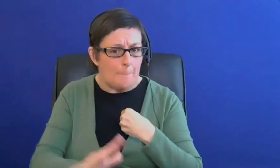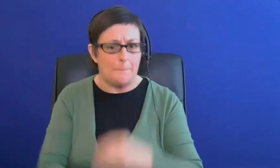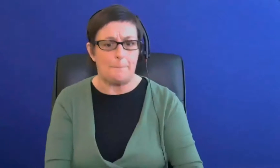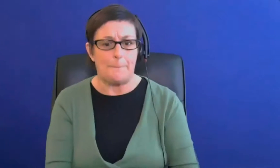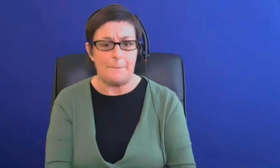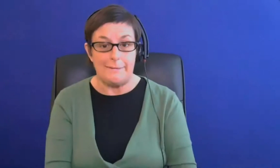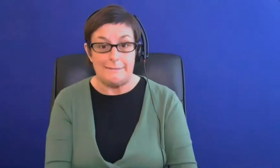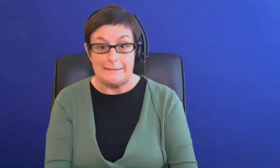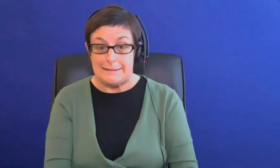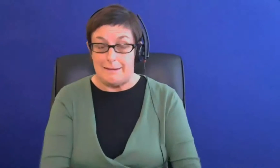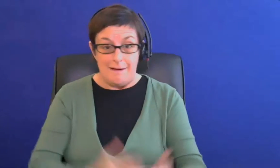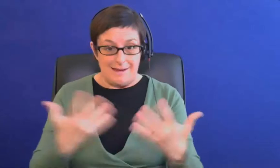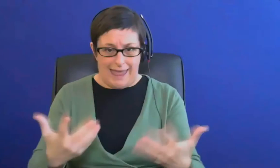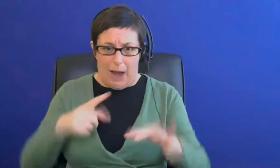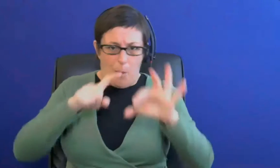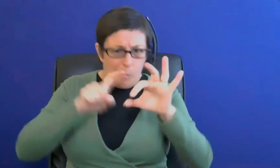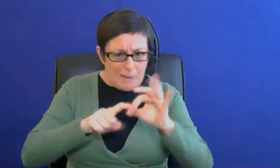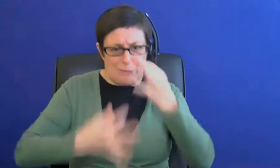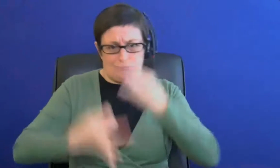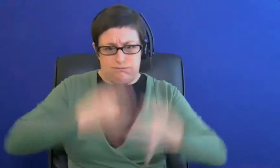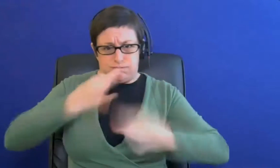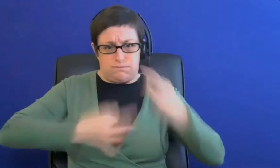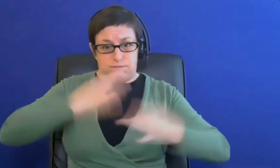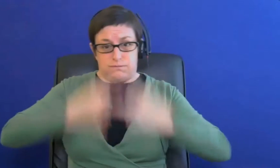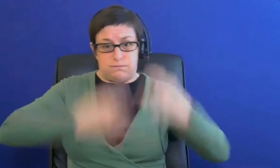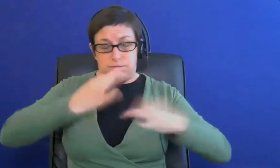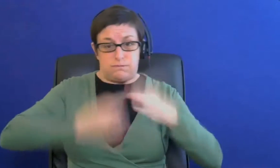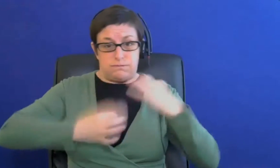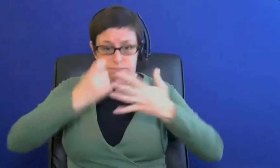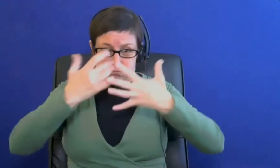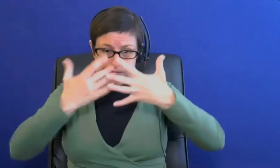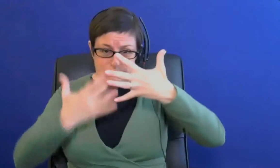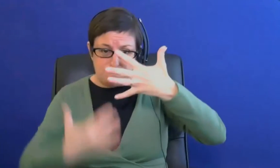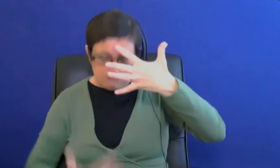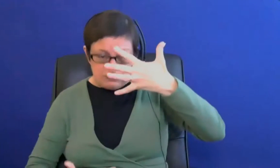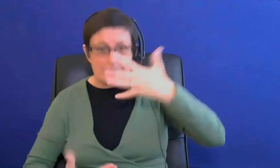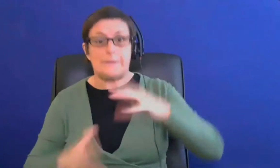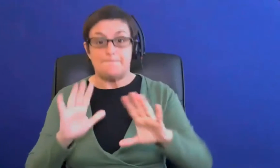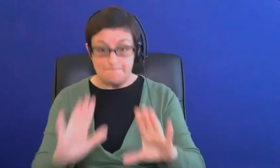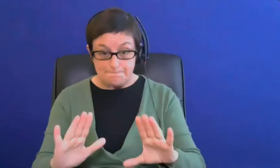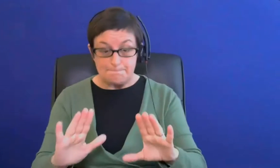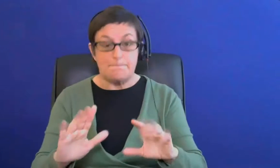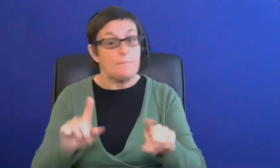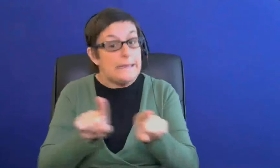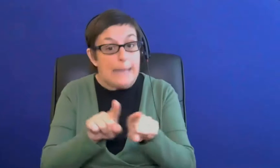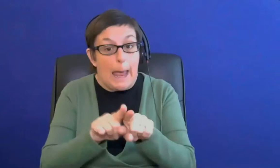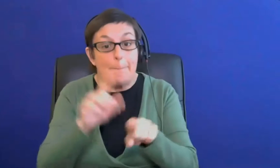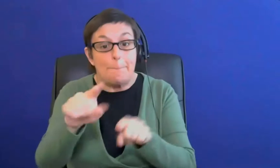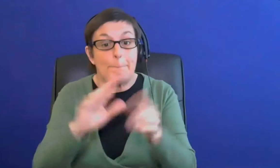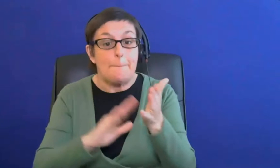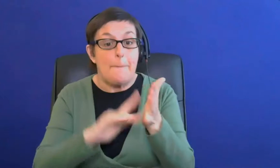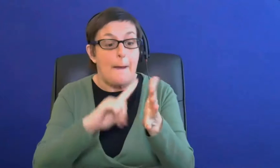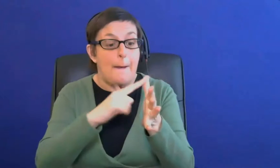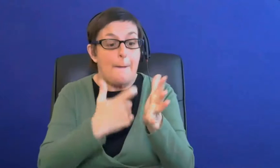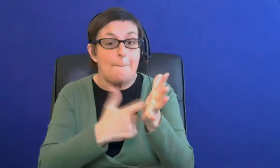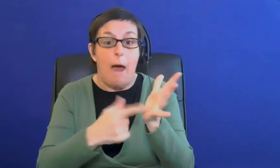lots and lots and lots of questions coming through um and um i just want to reiterate what martin said at the beginning if we don't